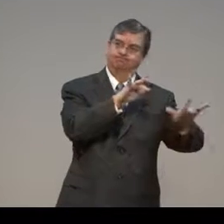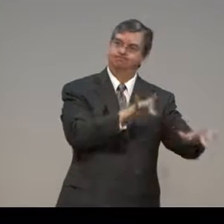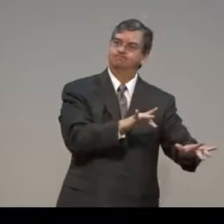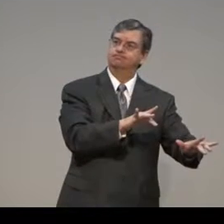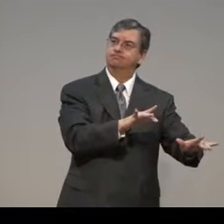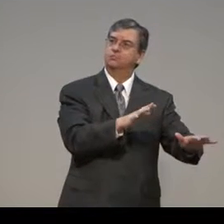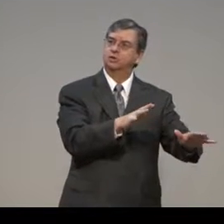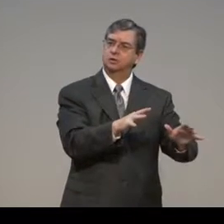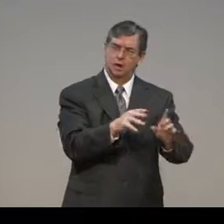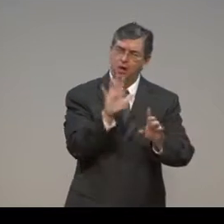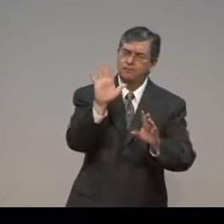And the